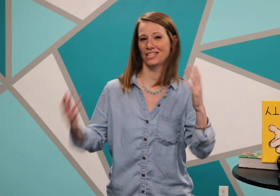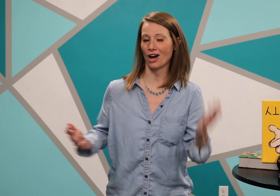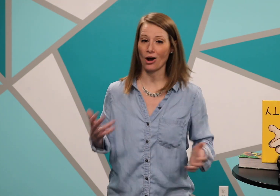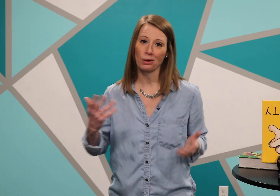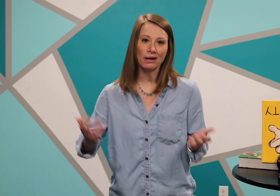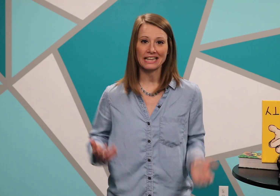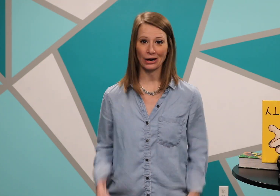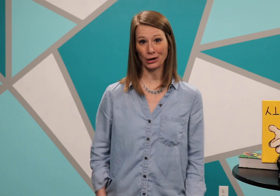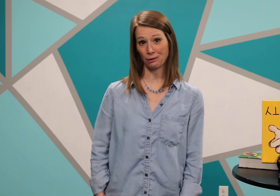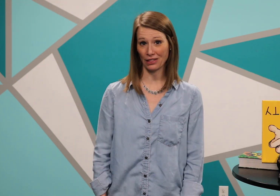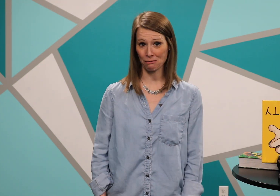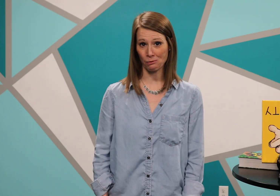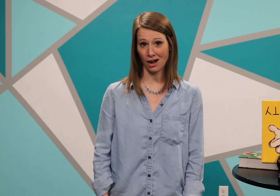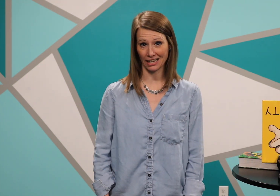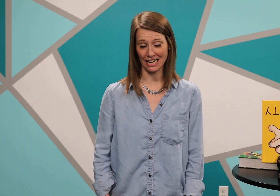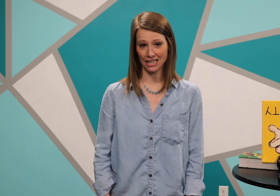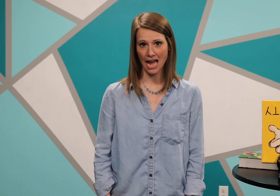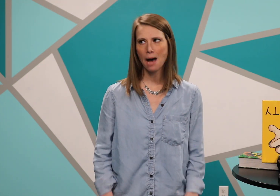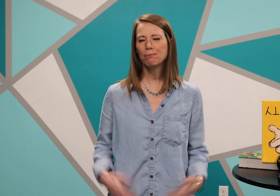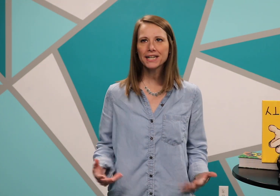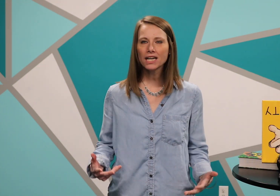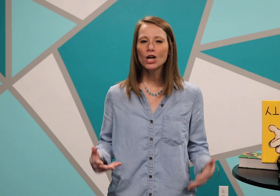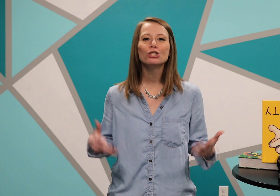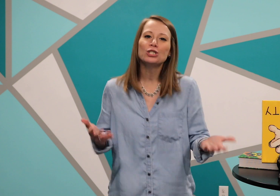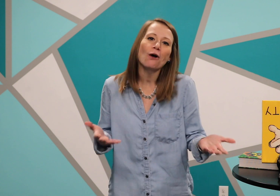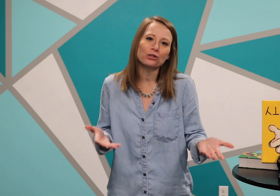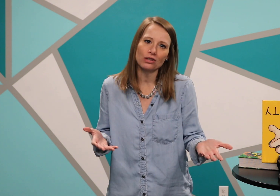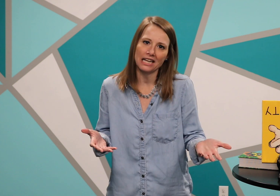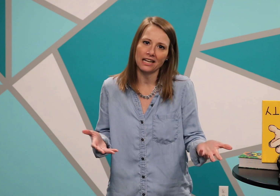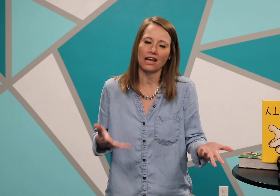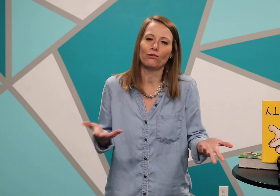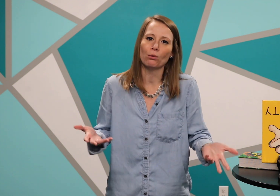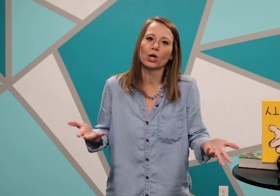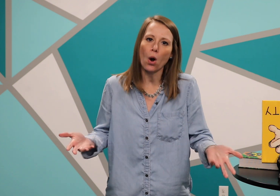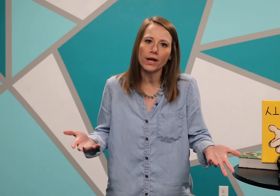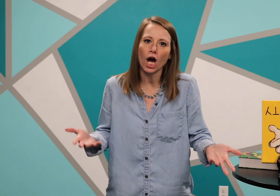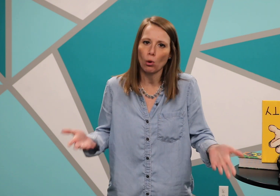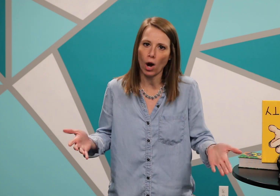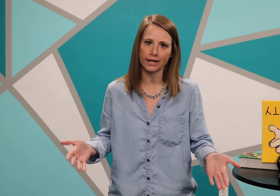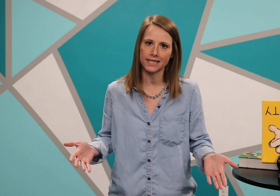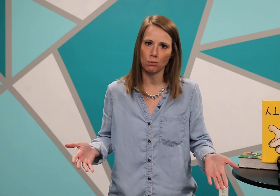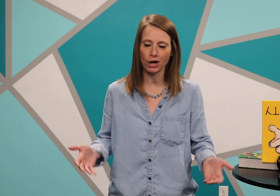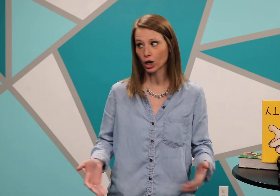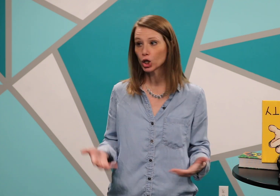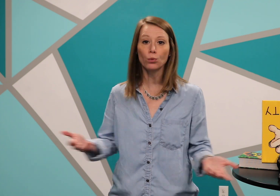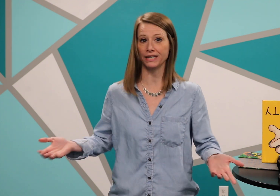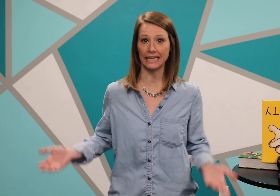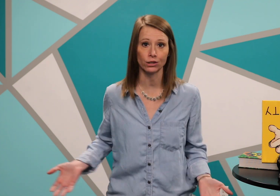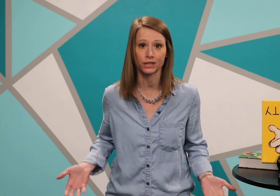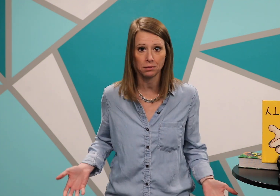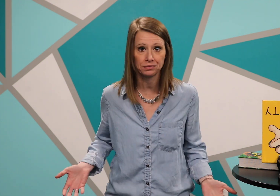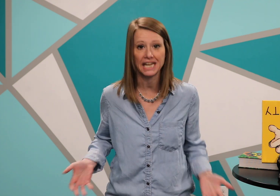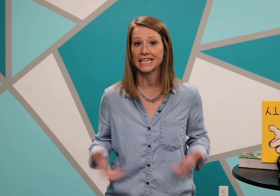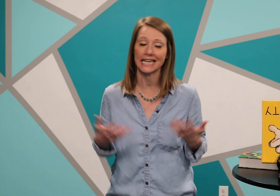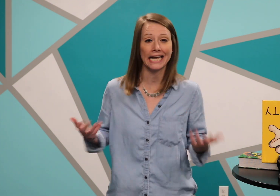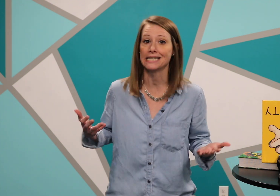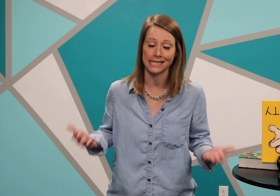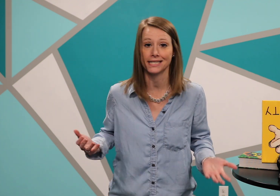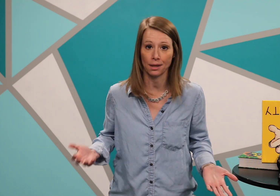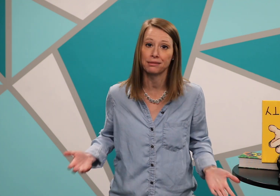saw or what they heard while they were walking, but don't you think if you were going on a walk somewhere, you would hear some things and see some